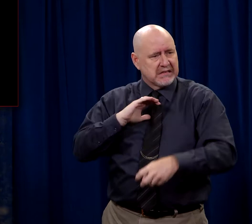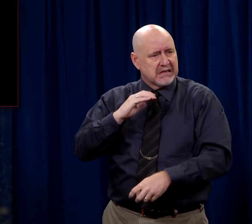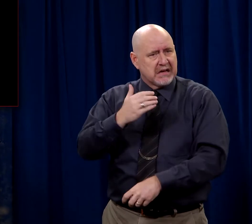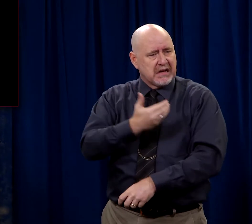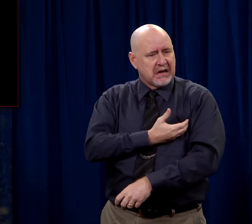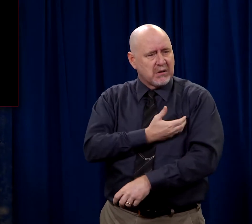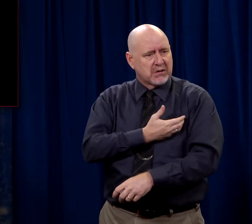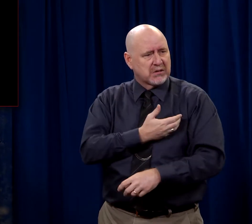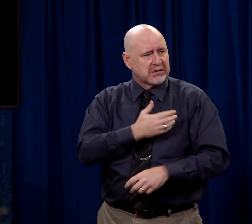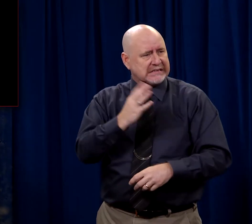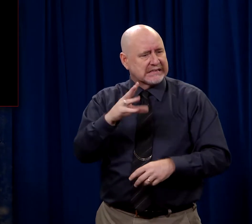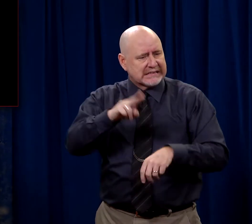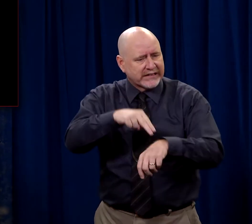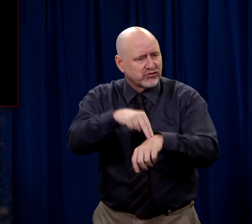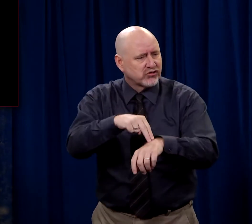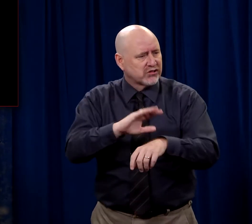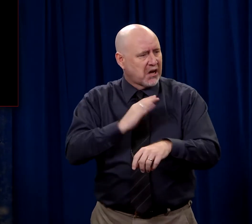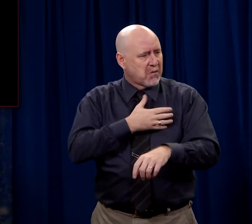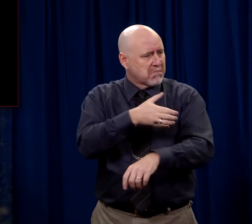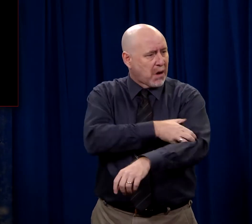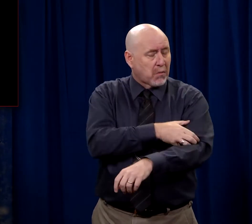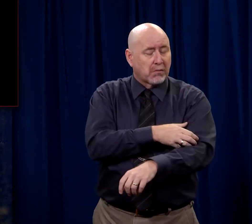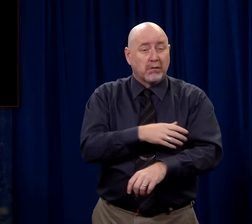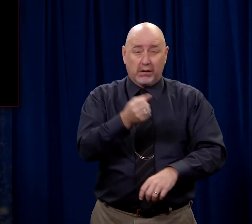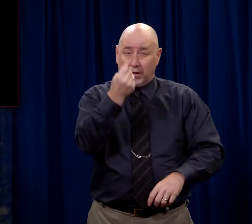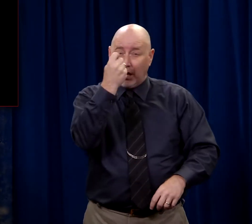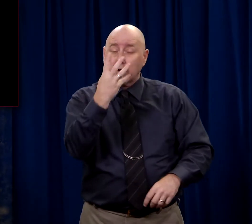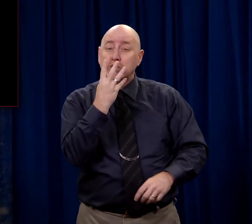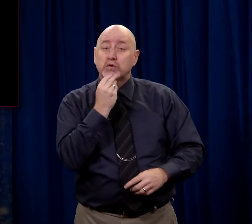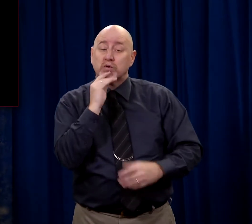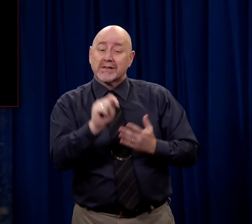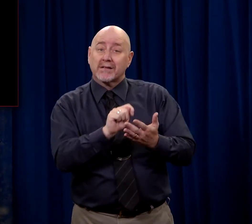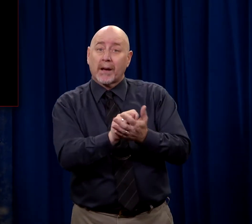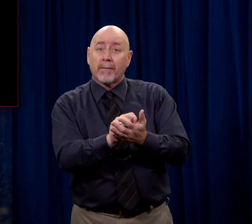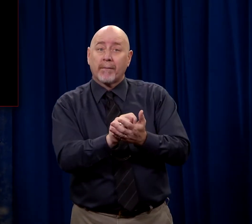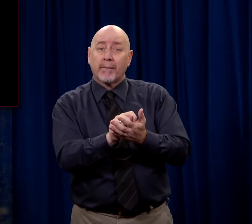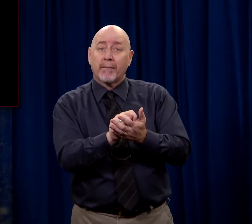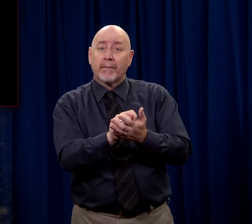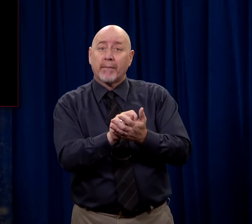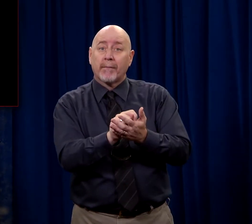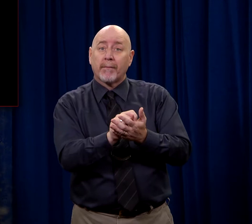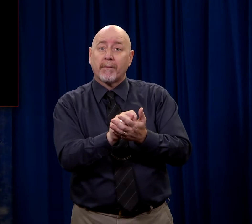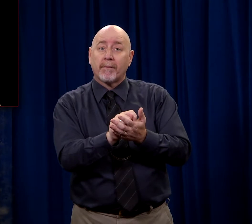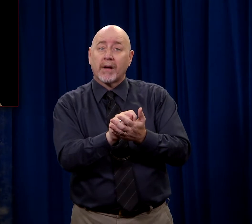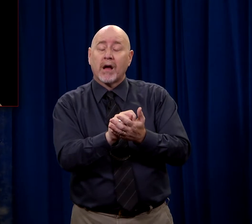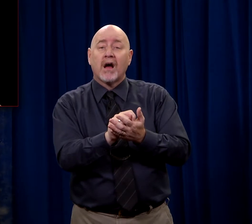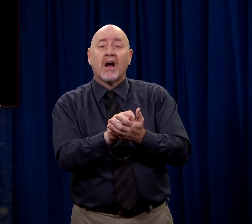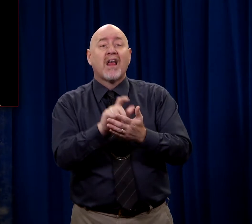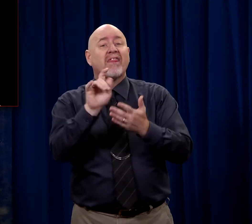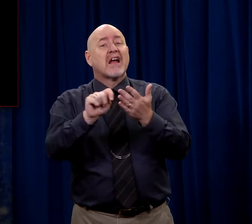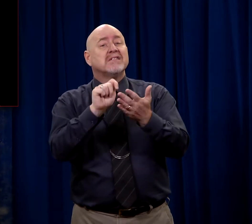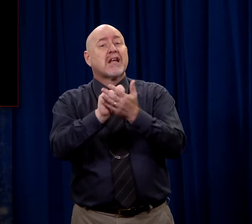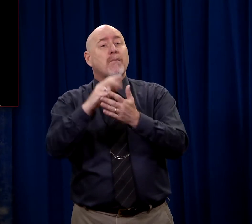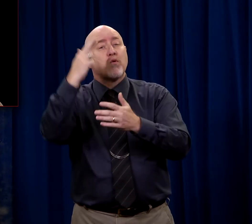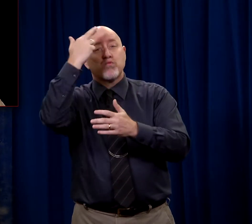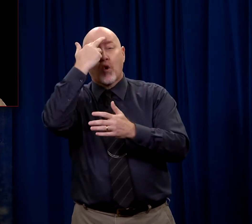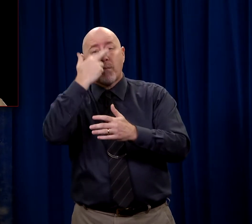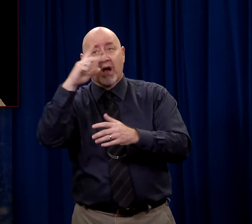our place and our nation. Bear in mind that the Jews right now are under the oppressive thumb of the